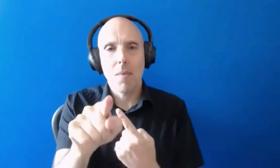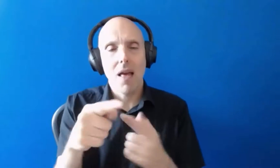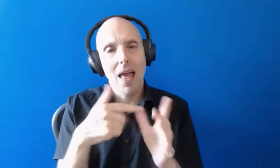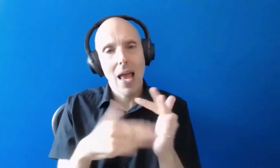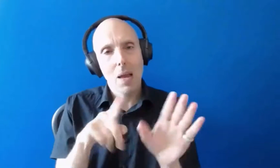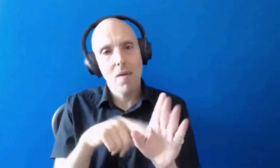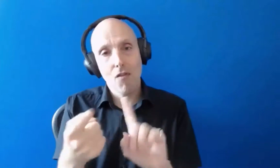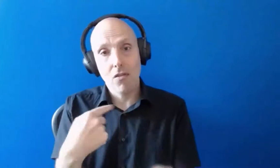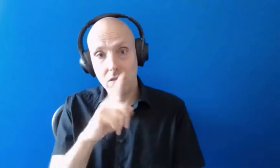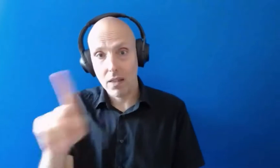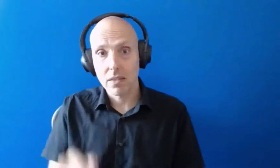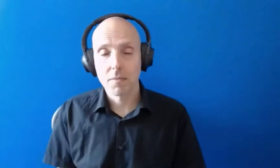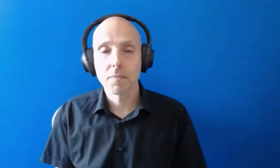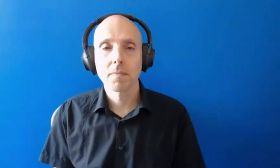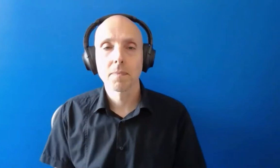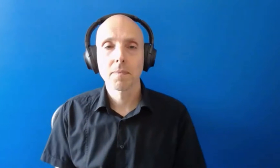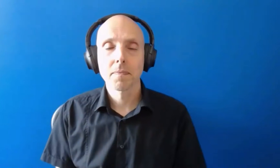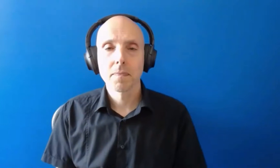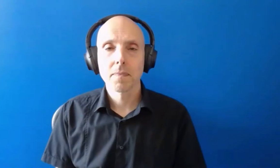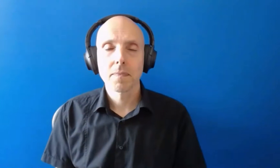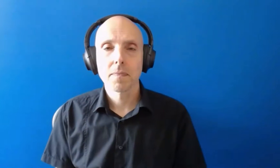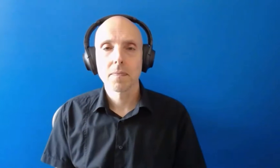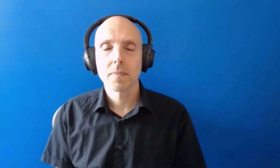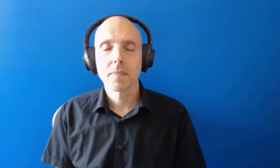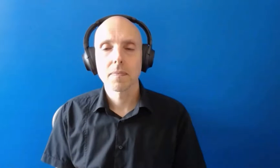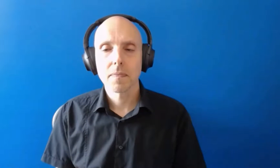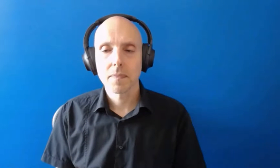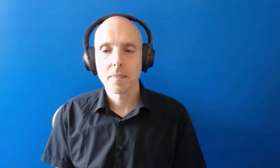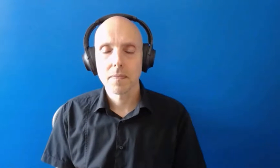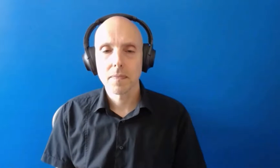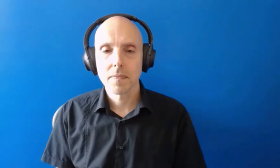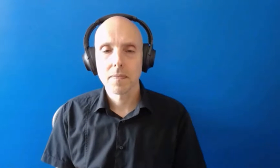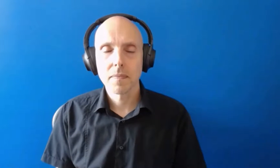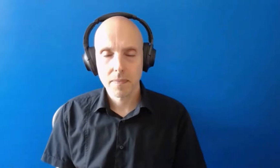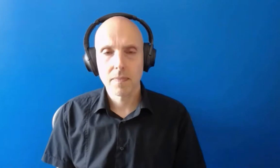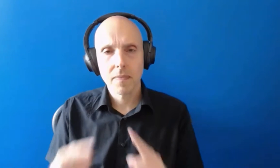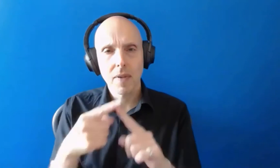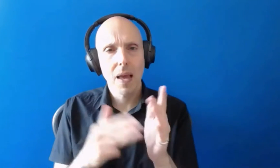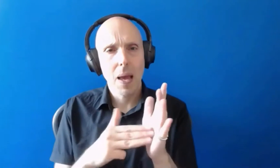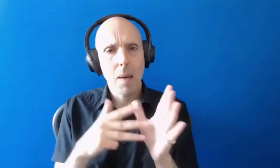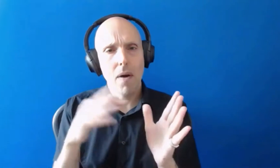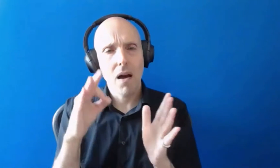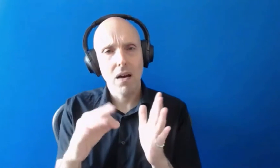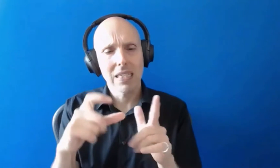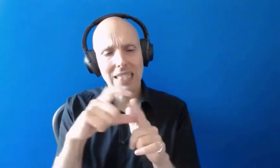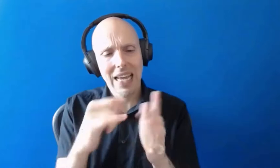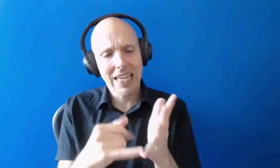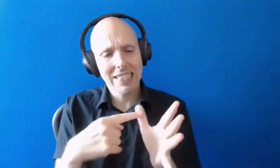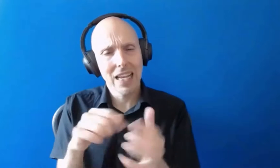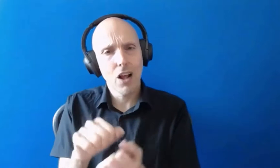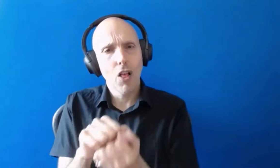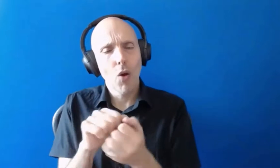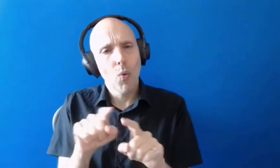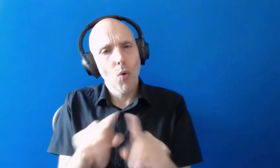um so what are dsa dsa loans like for an invisible